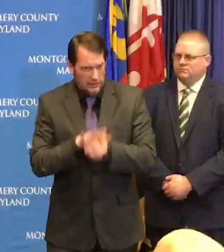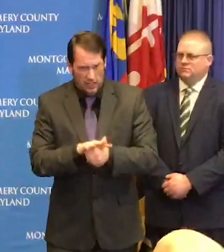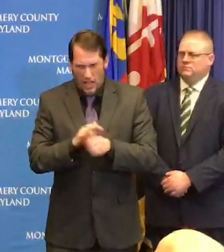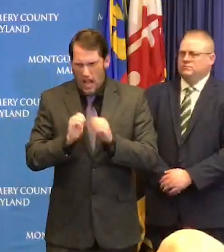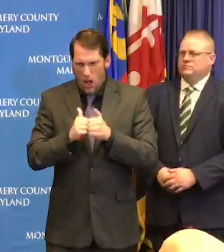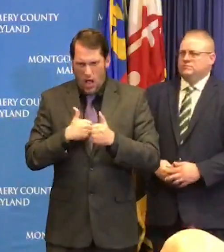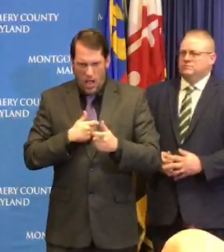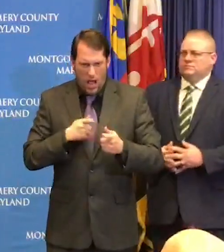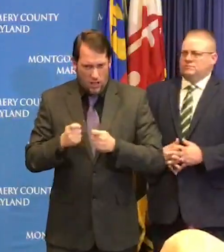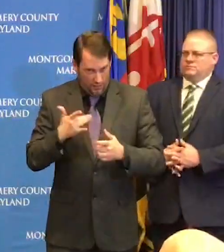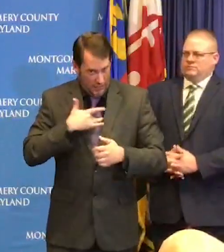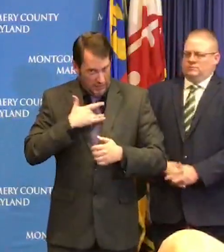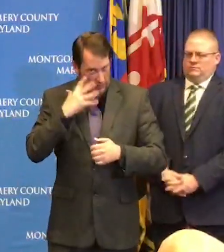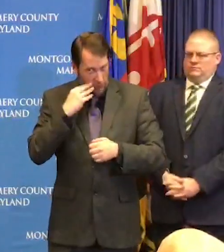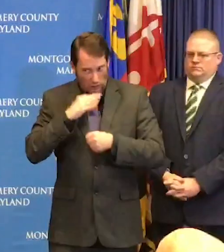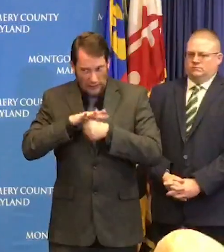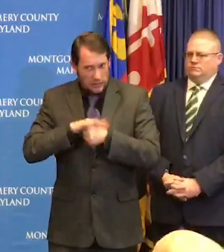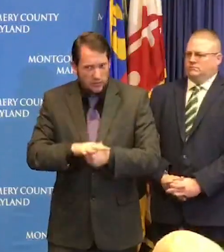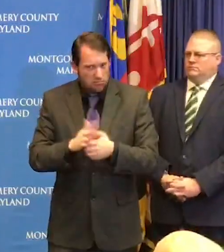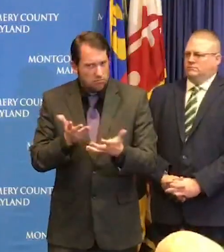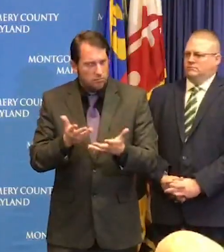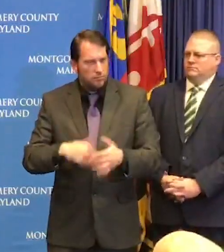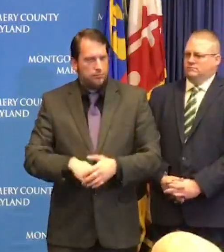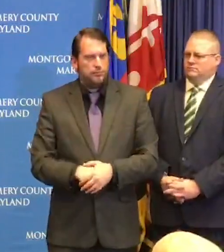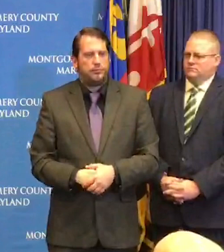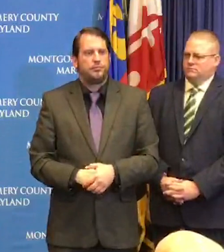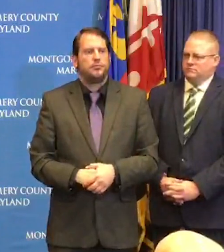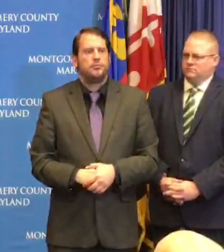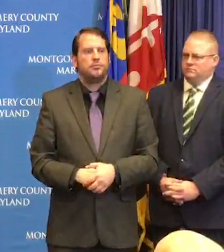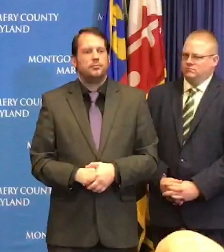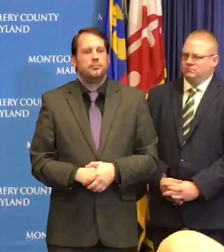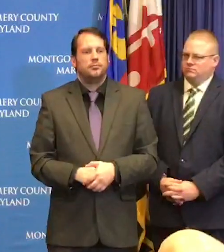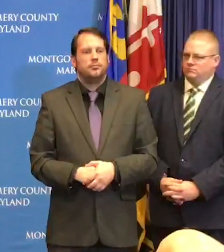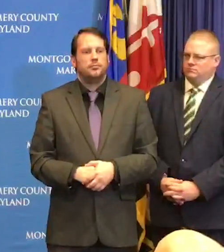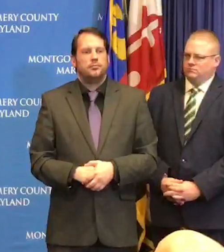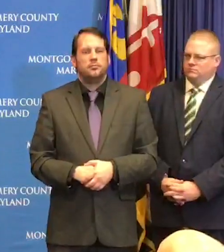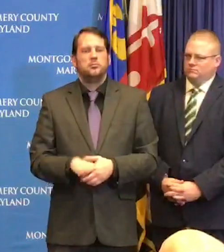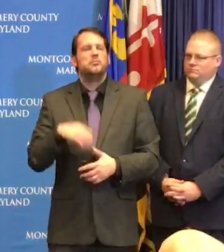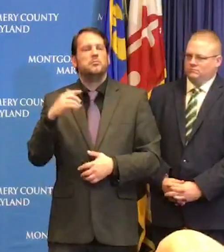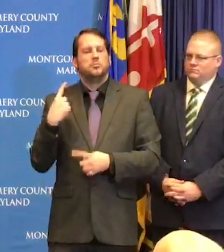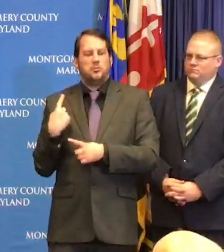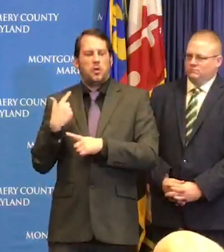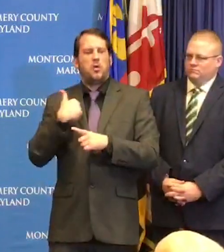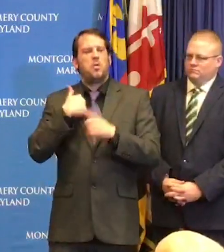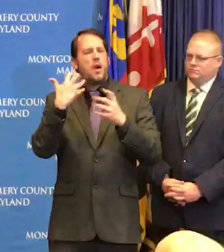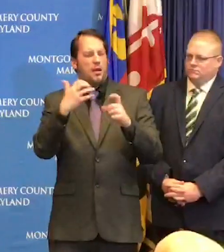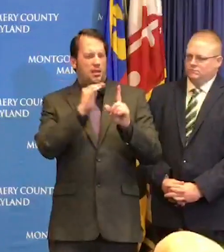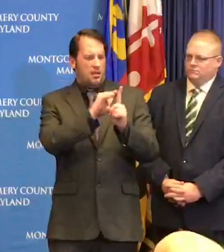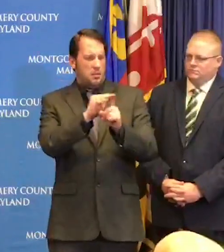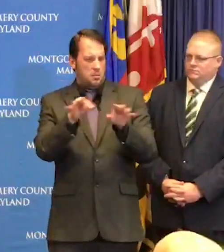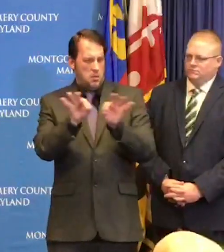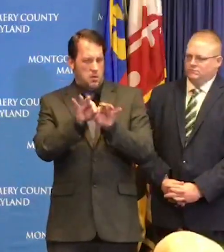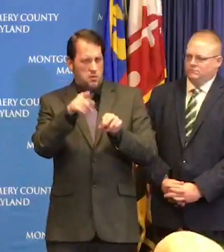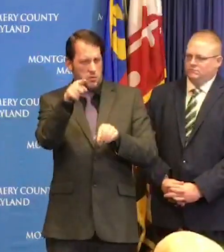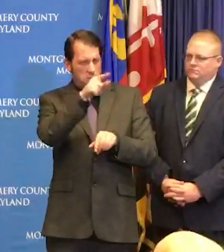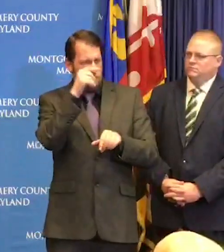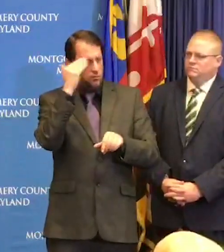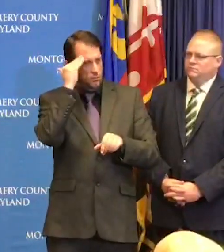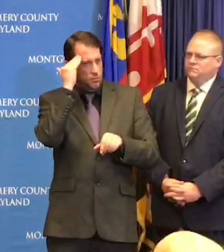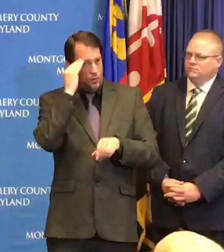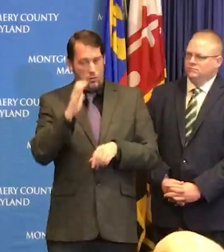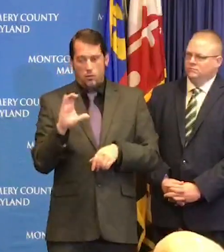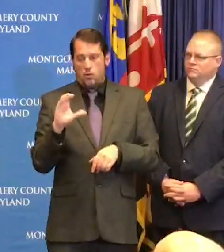want to remind folks that COVID-19 isn't the only health condition that's happening right now we are still in flu season